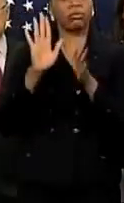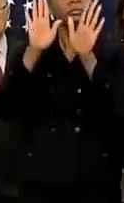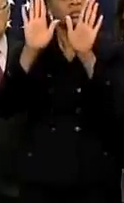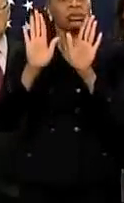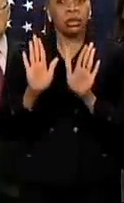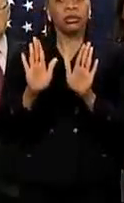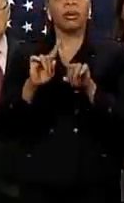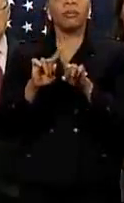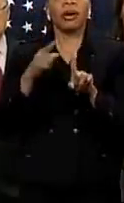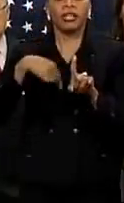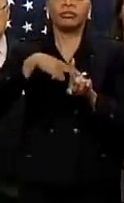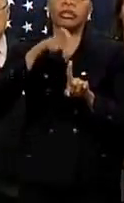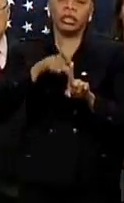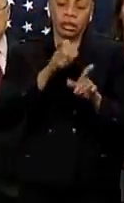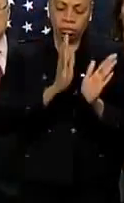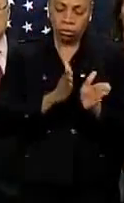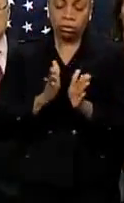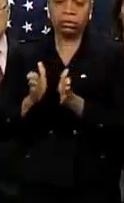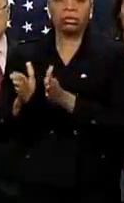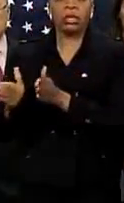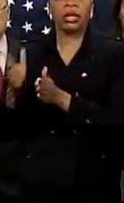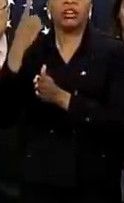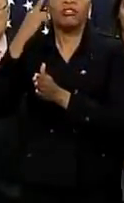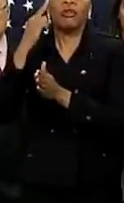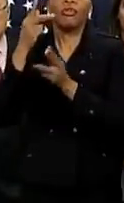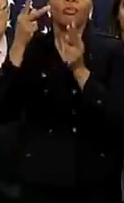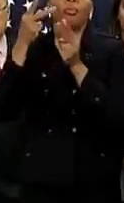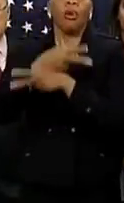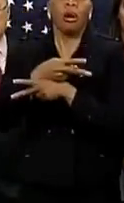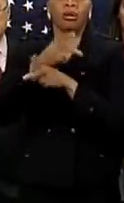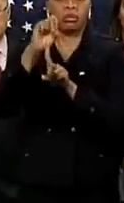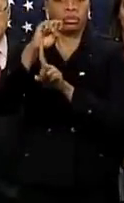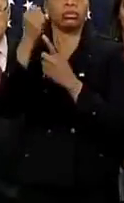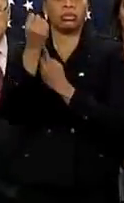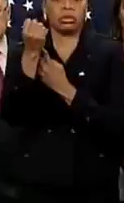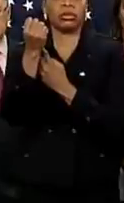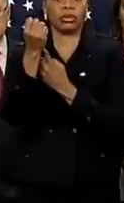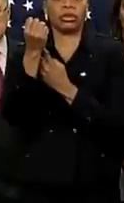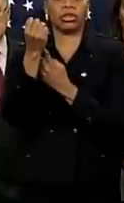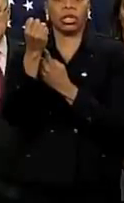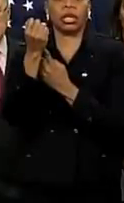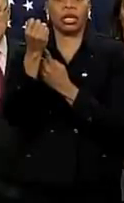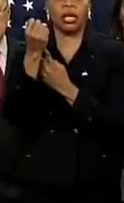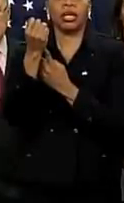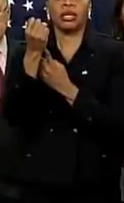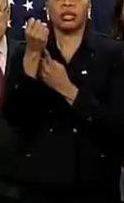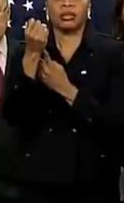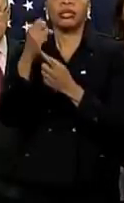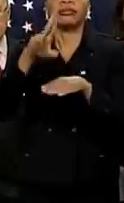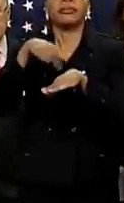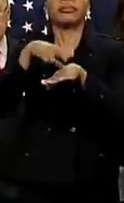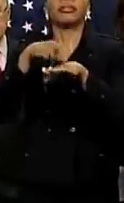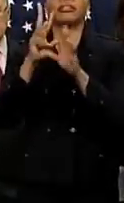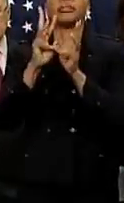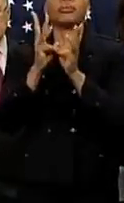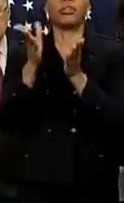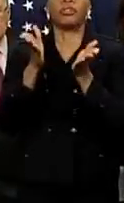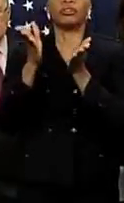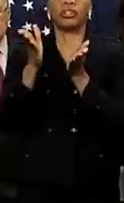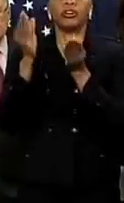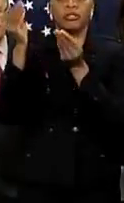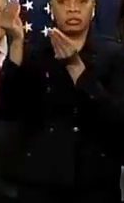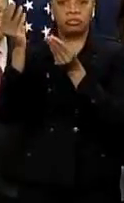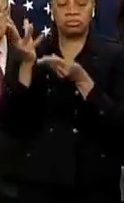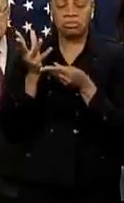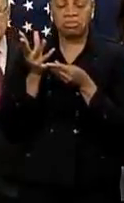But we've got to prepare for the worst case, and this is what the National Weather Service says is the